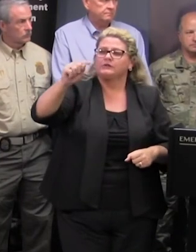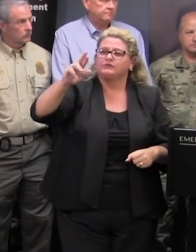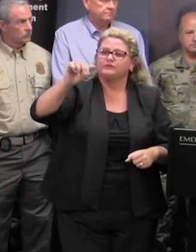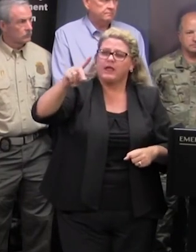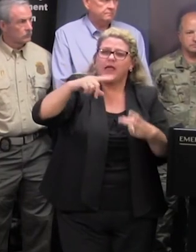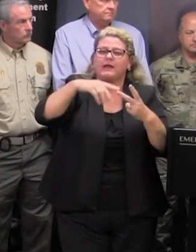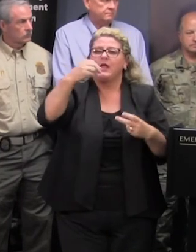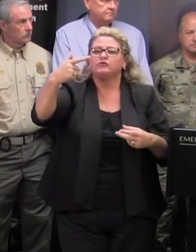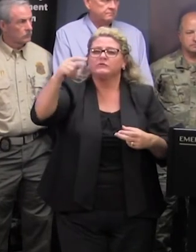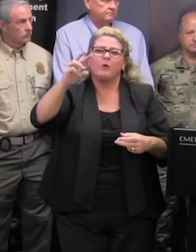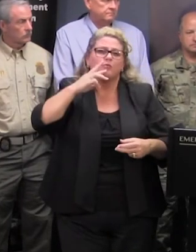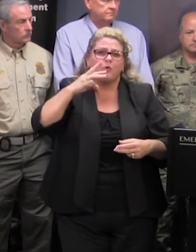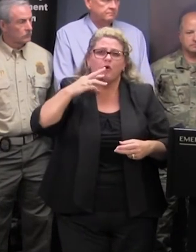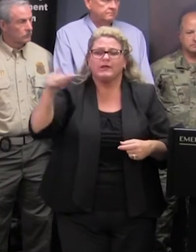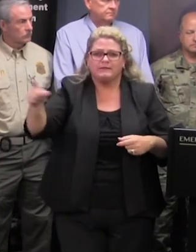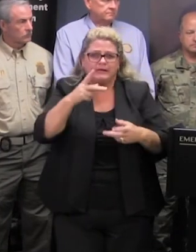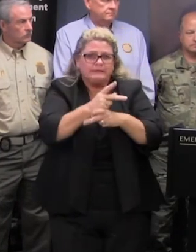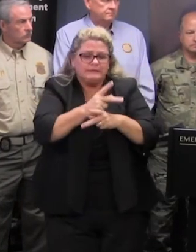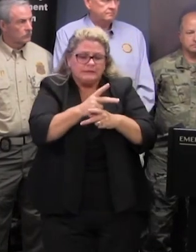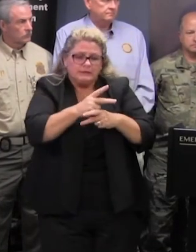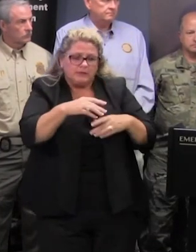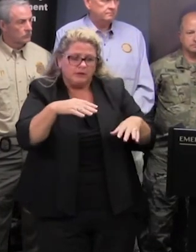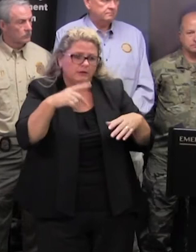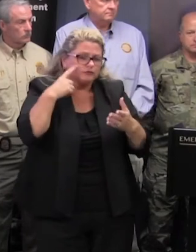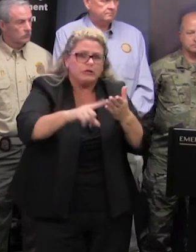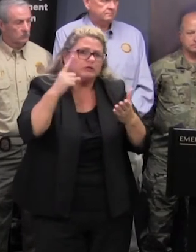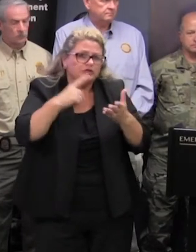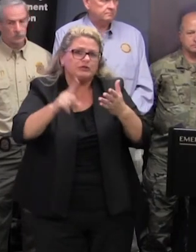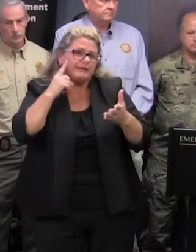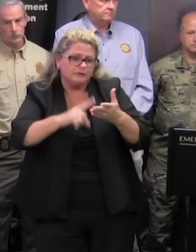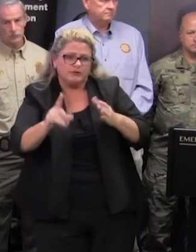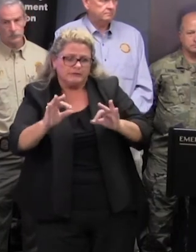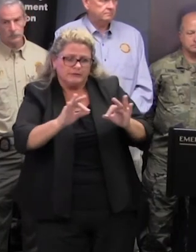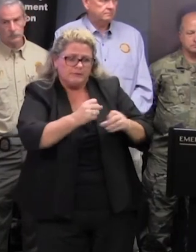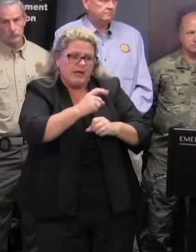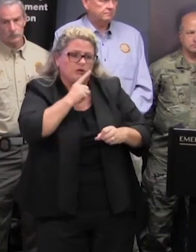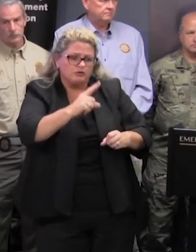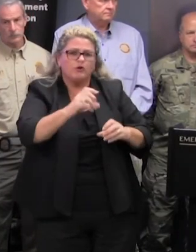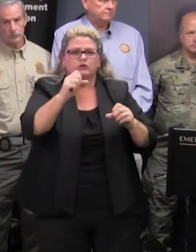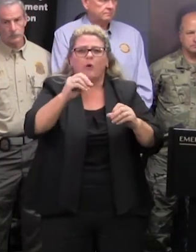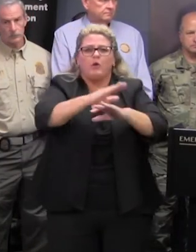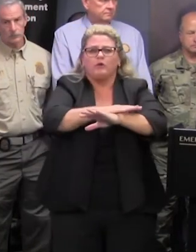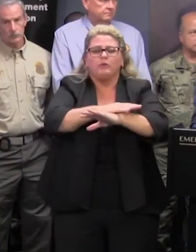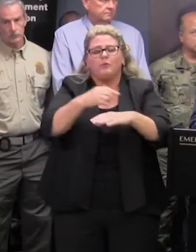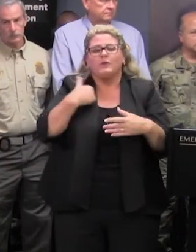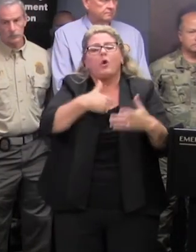georgetown water are looking at that to make sure they can continue to provide under uninterrupted service uh should there be a problem there